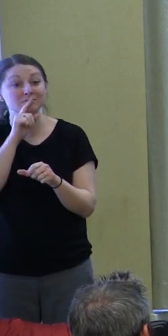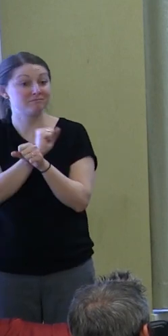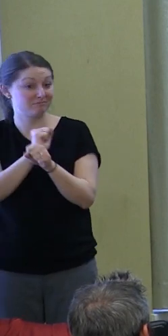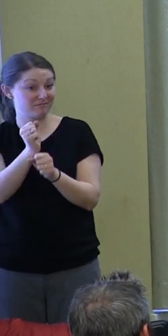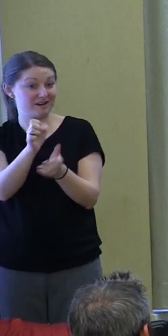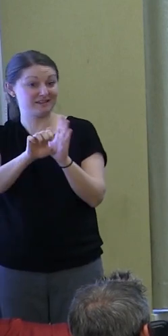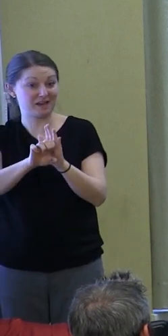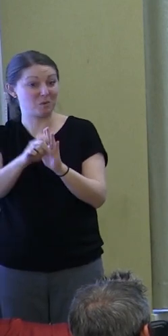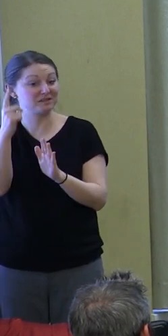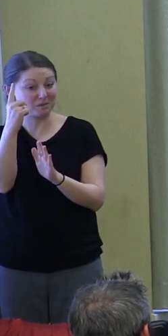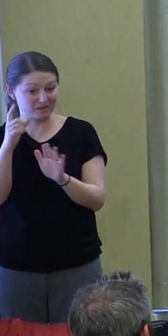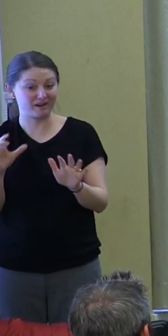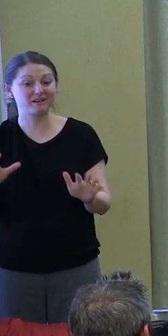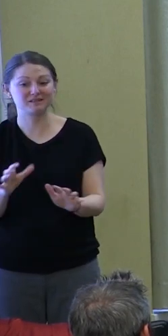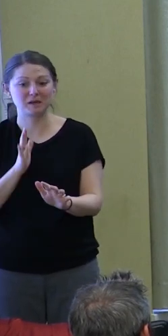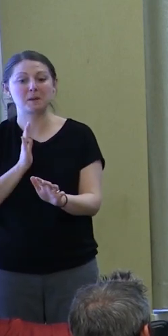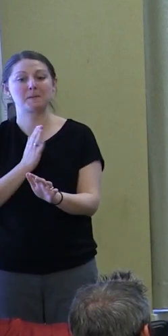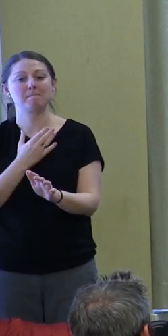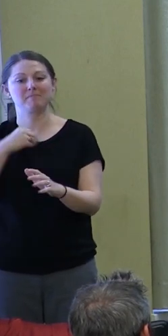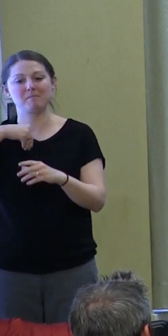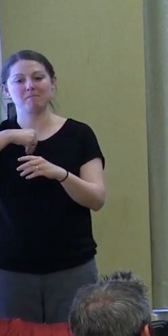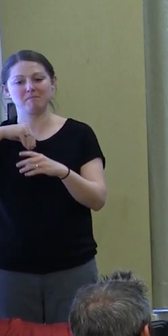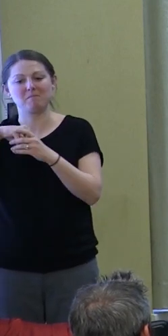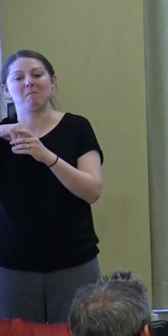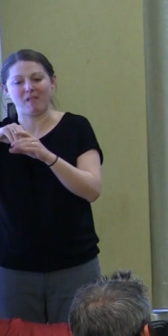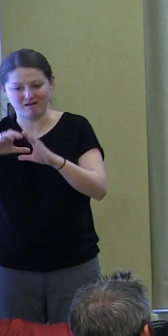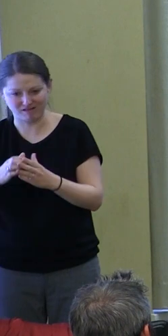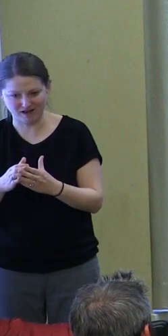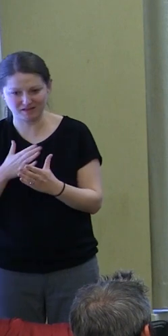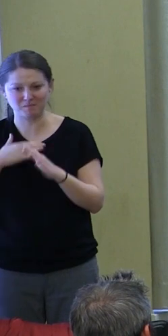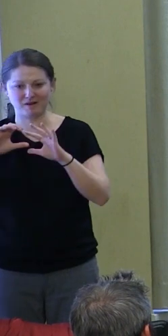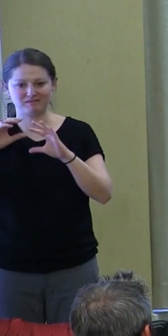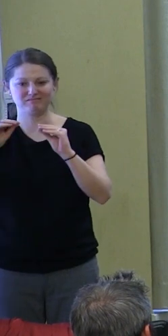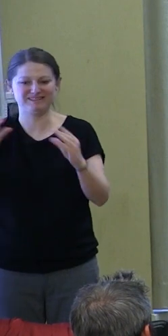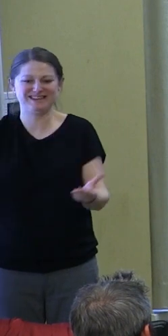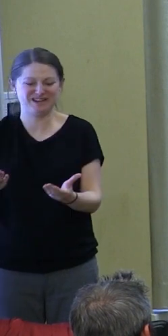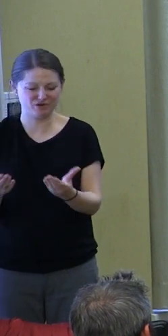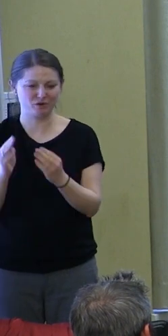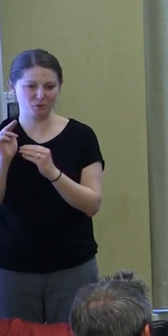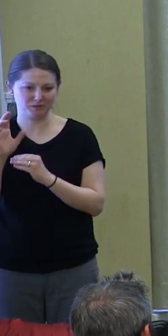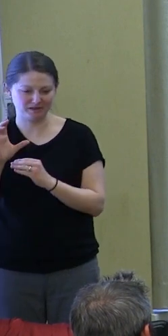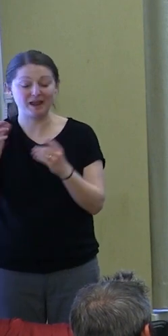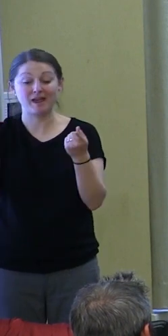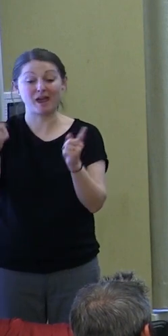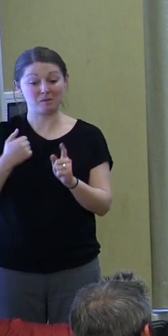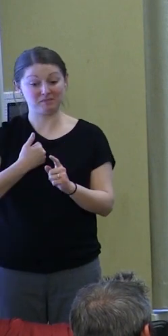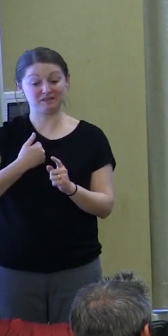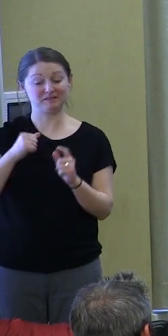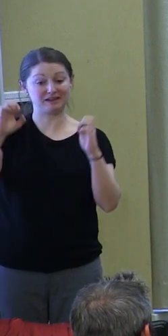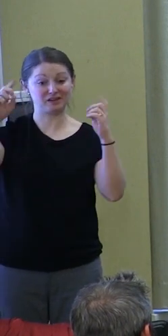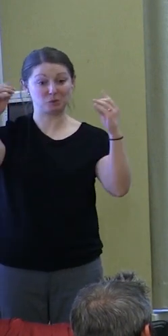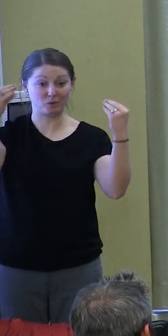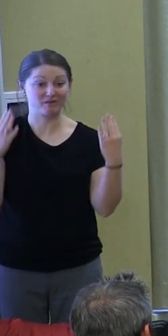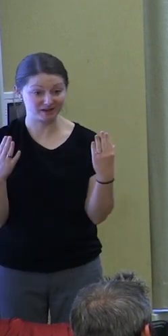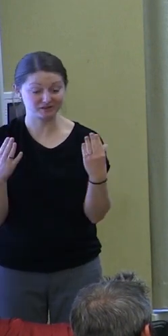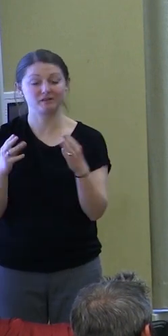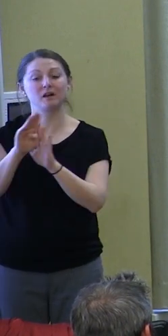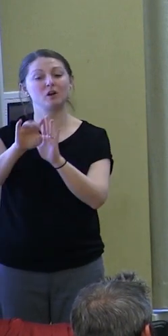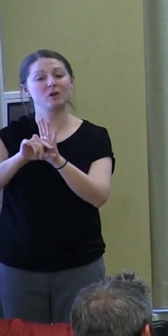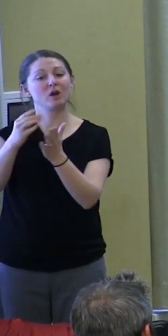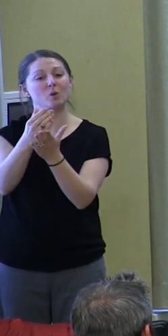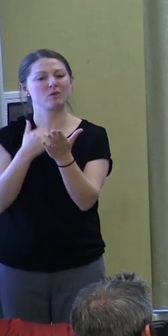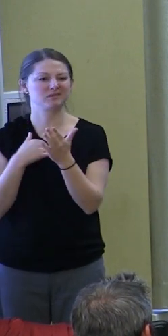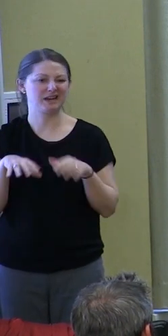something that I do within my own classes, my own teaching here at UC. So as an education professor, I teach an undergraduate